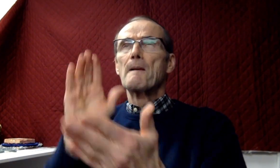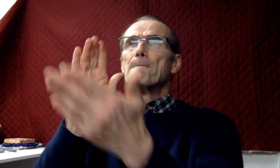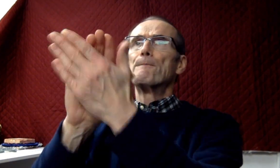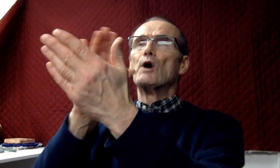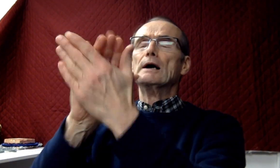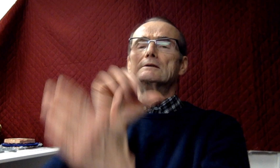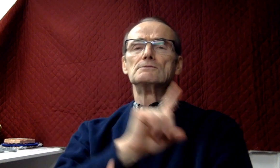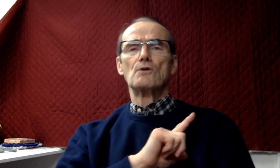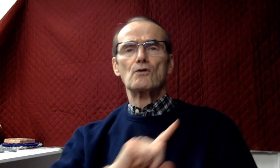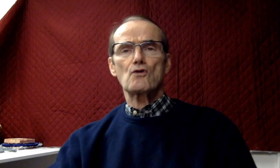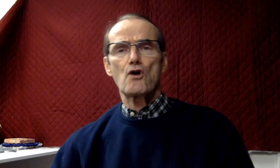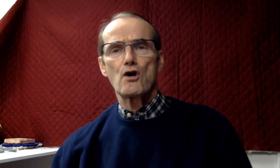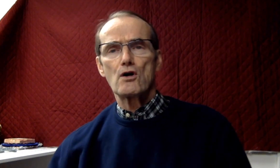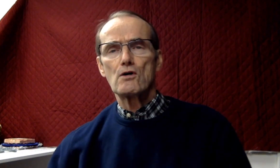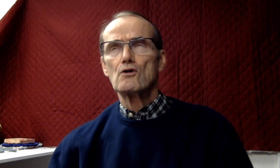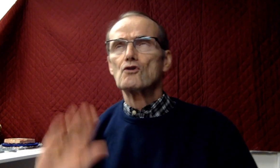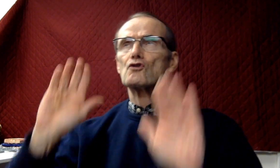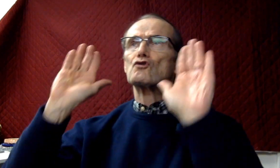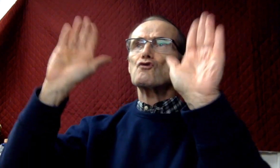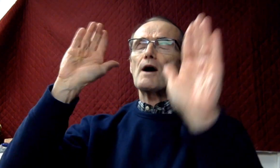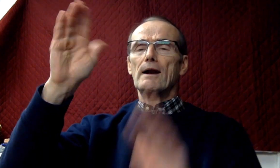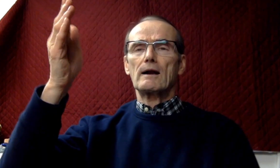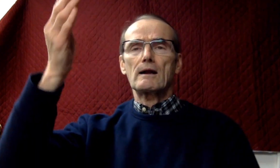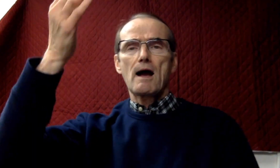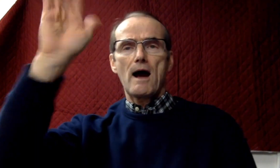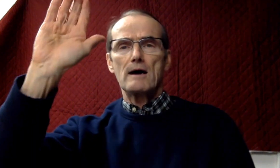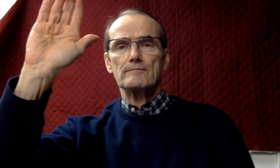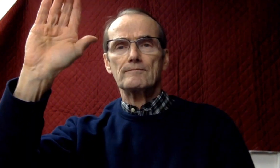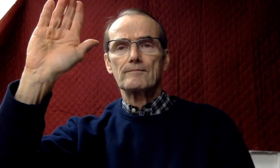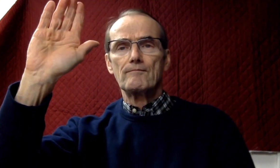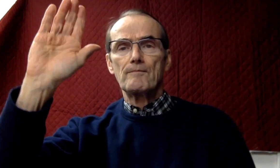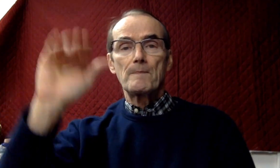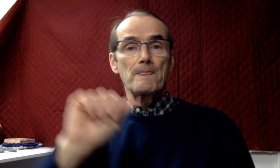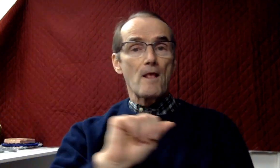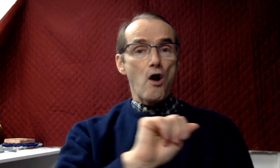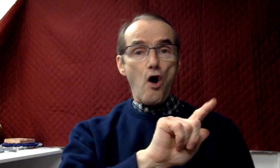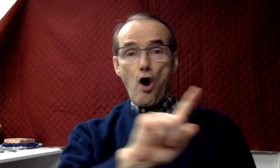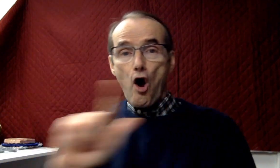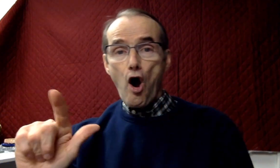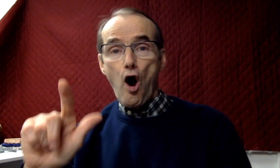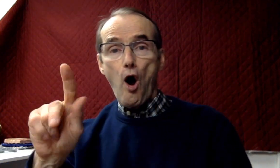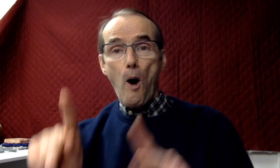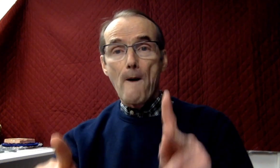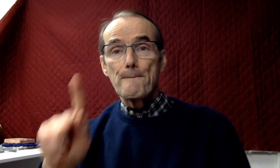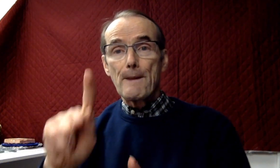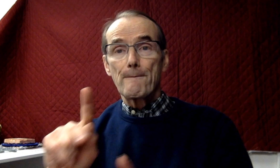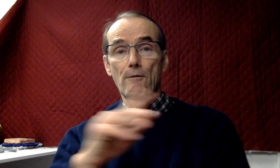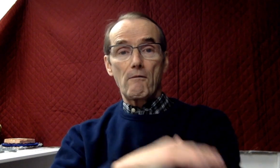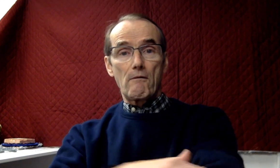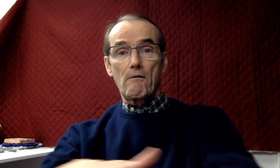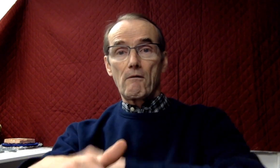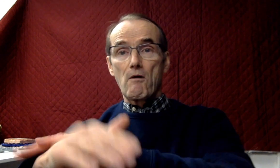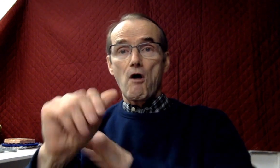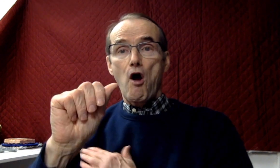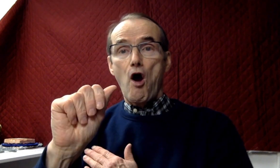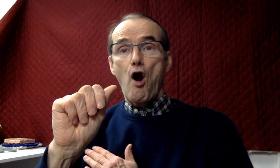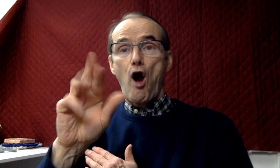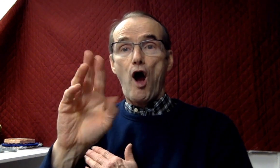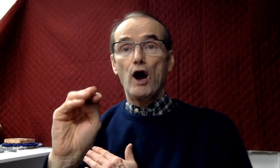rose. Ezra blessed the Lord, the great God. And all the people, their hands